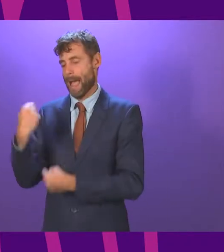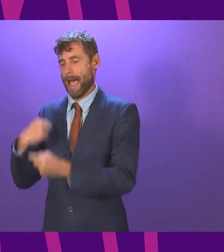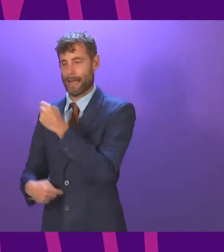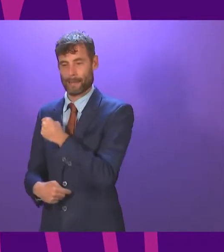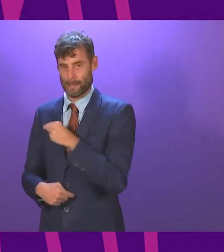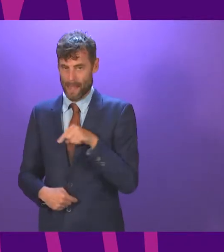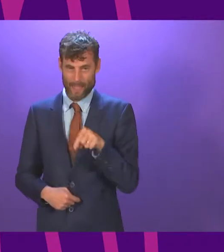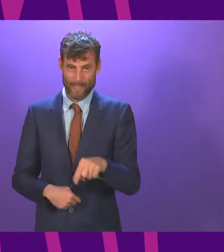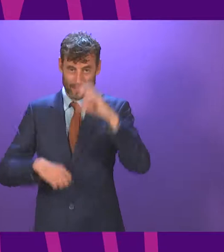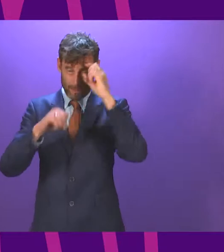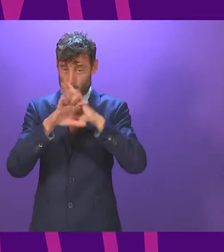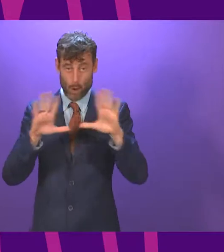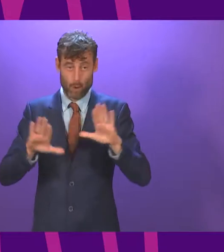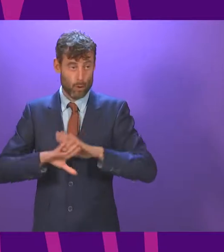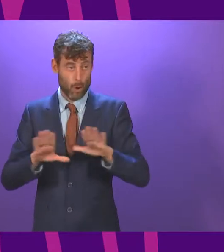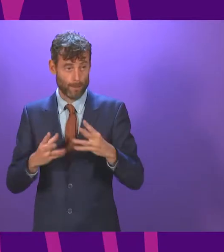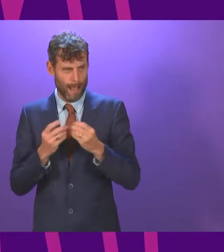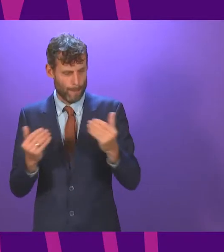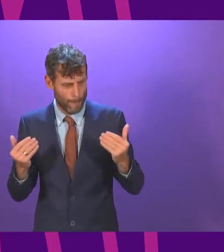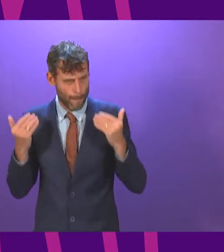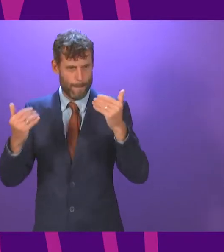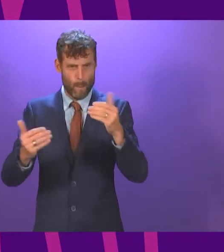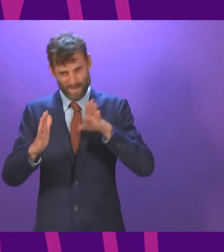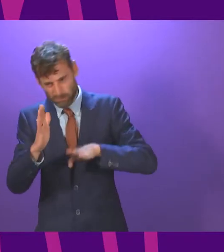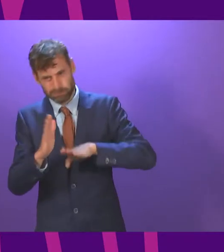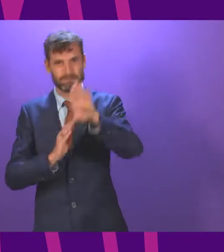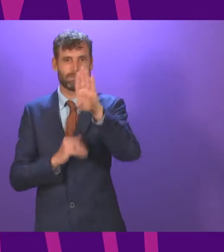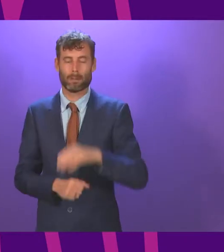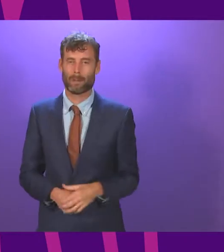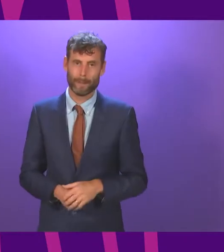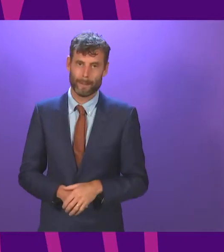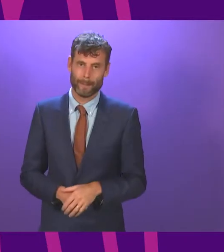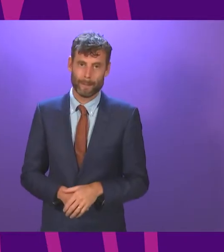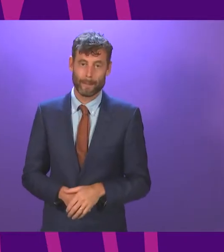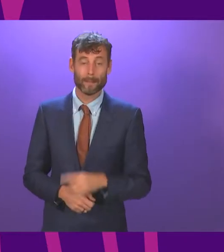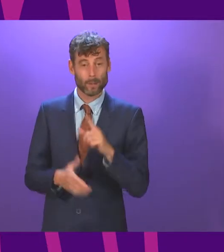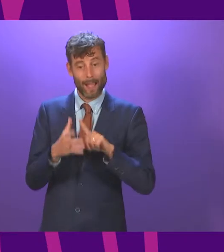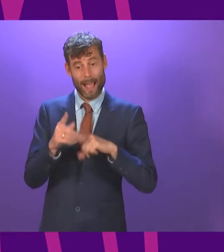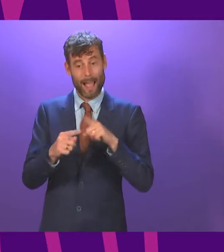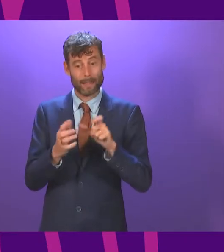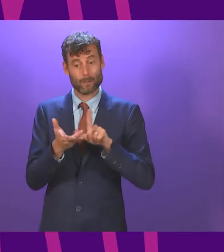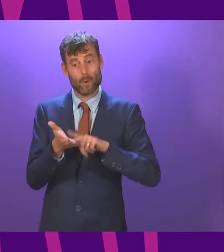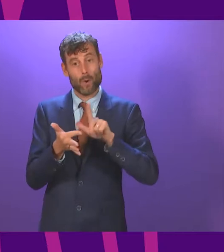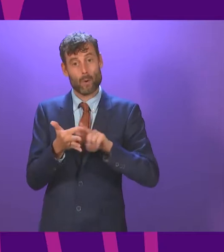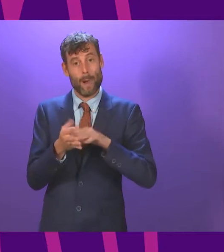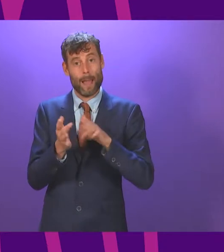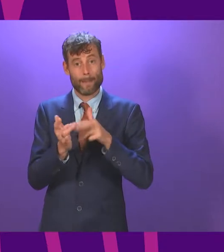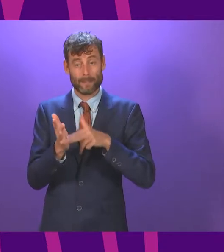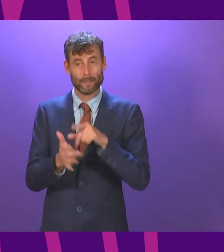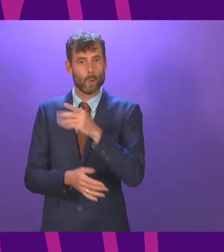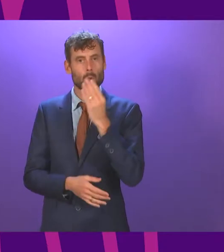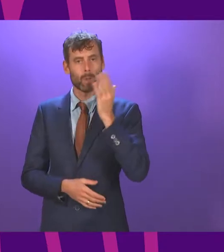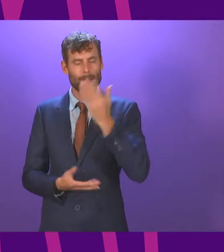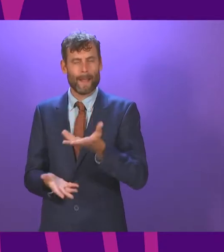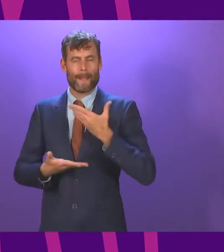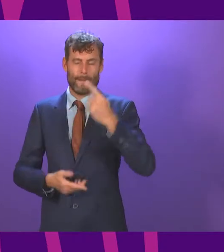for, Besideing Officer. Besideing Officer, I said earlier that Alex Cole-Hamilton gave us a history lesson.